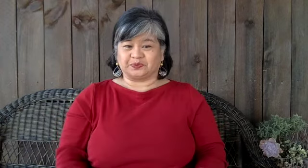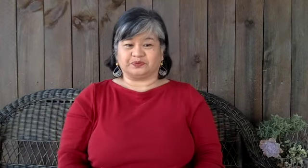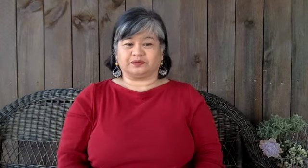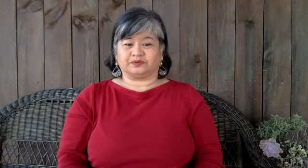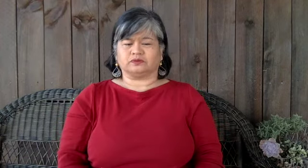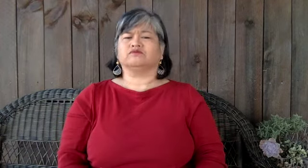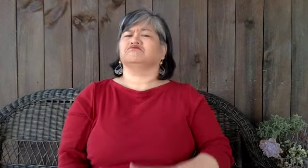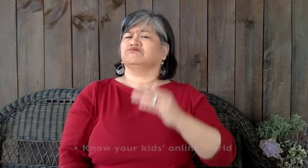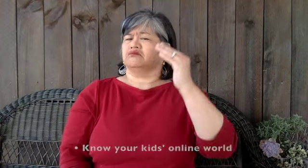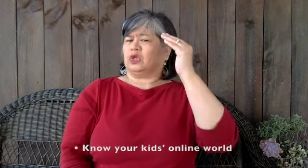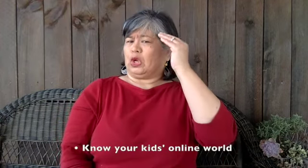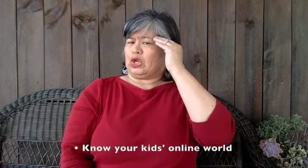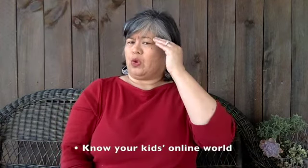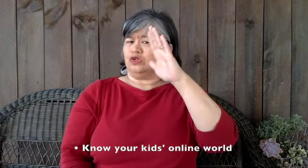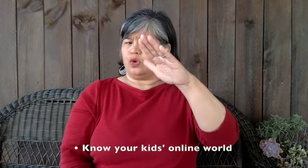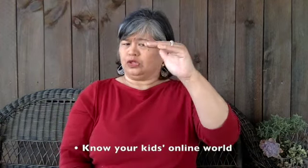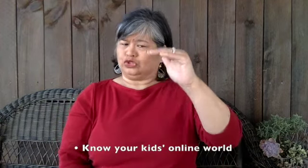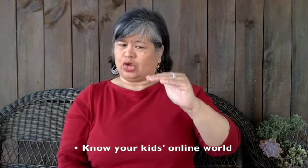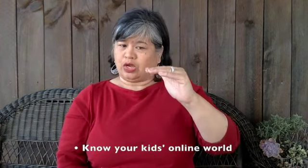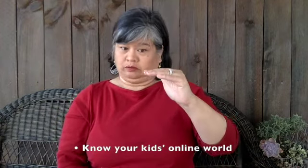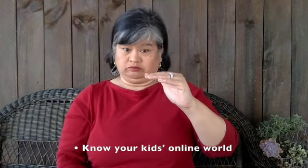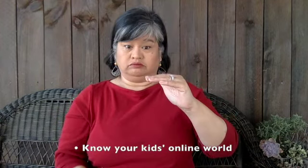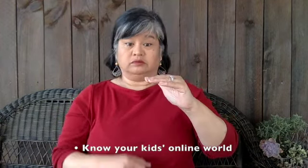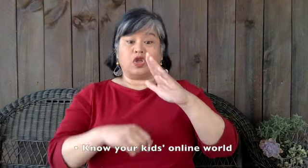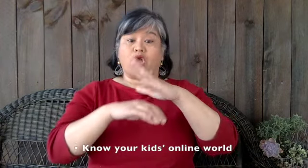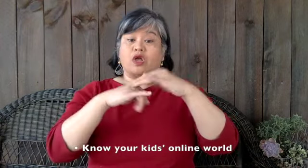know your kids online world